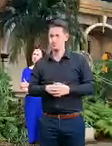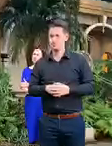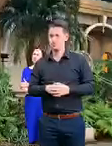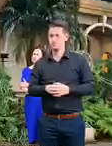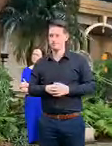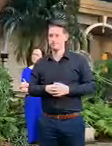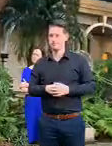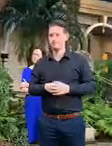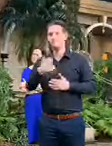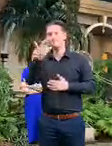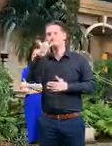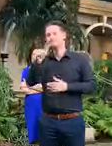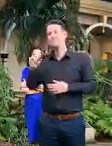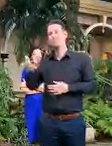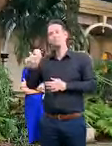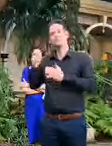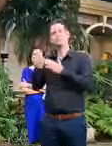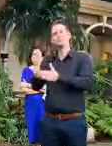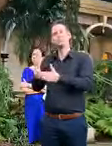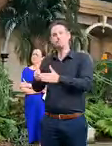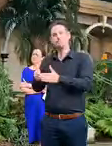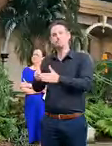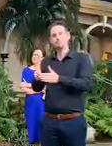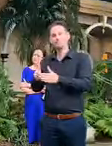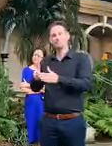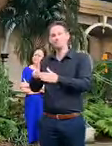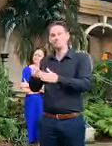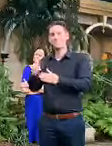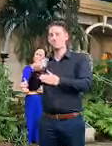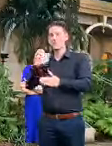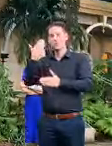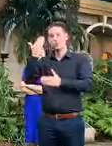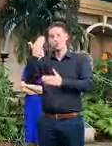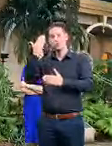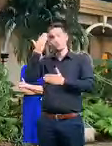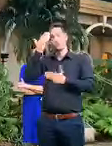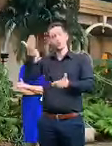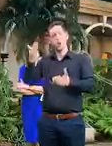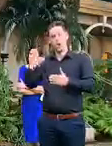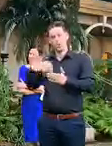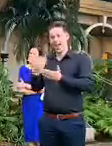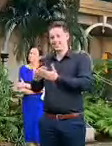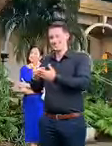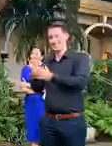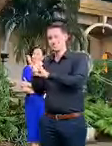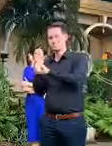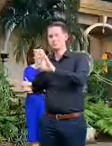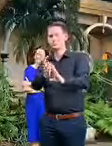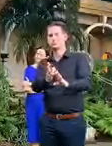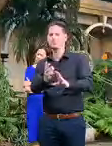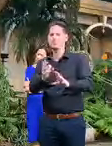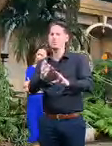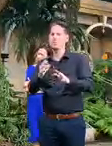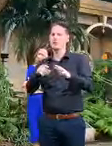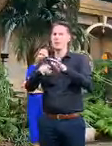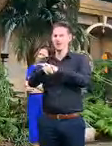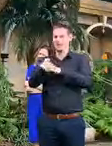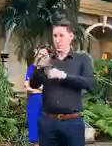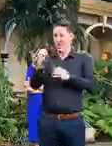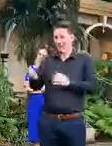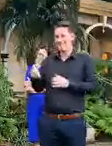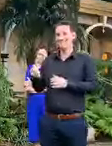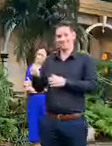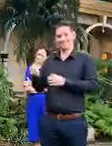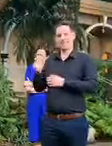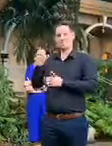these people who are on the cruise ship it wasn't discovered until they'd all left the cruise ship that they did have cases